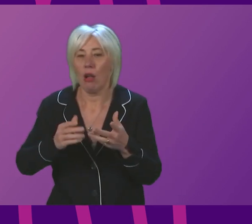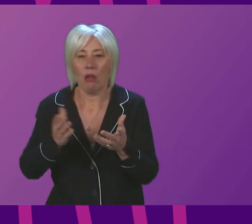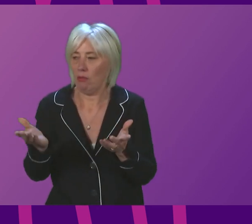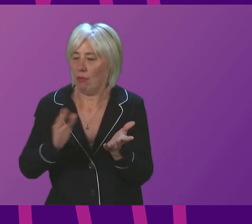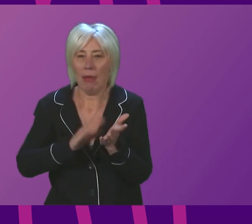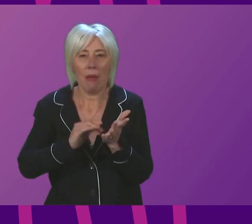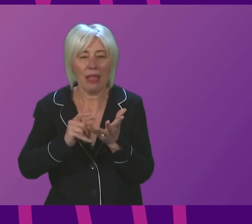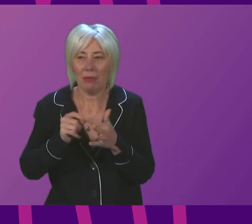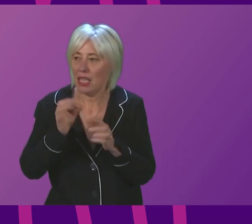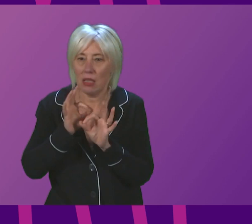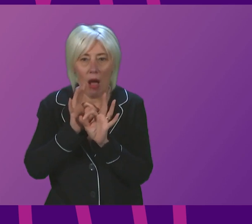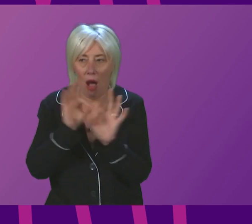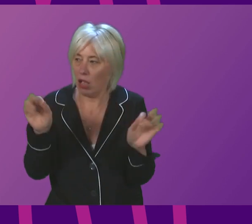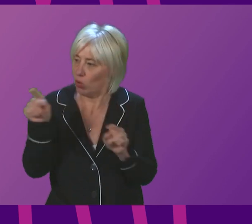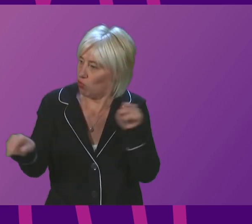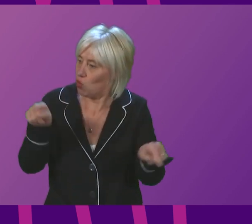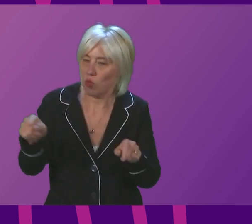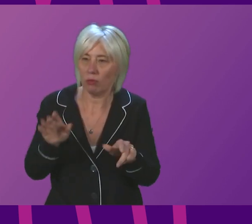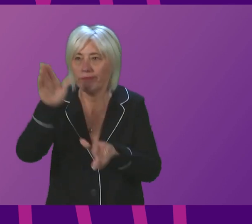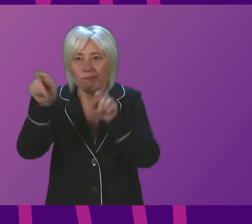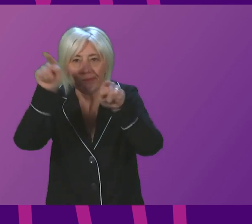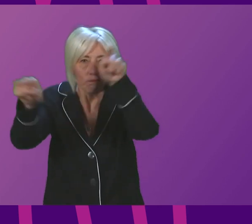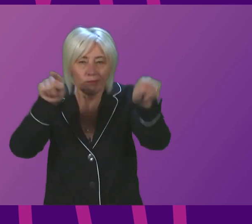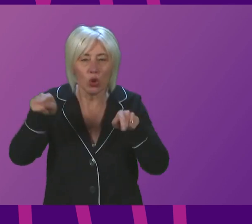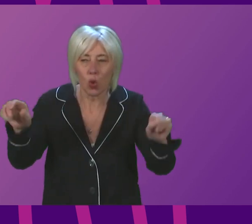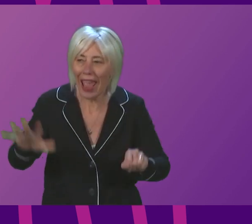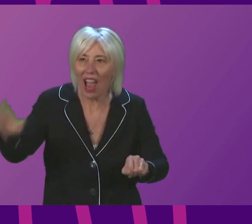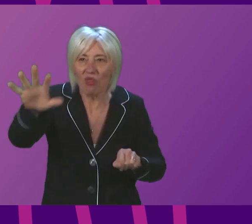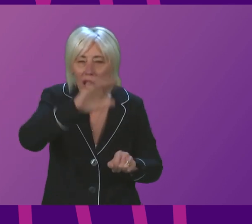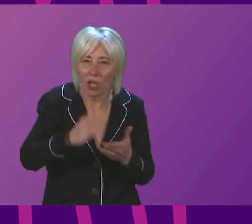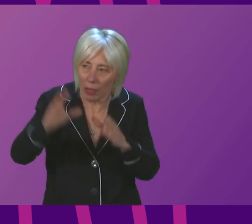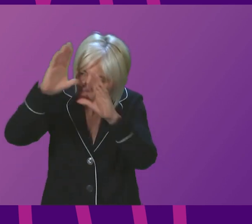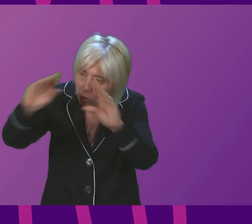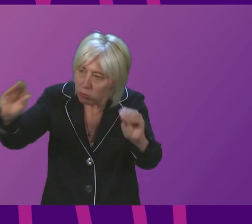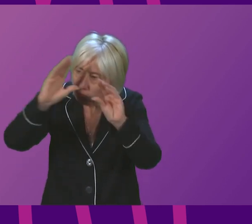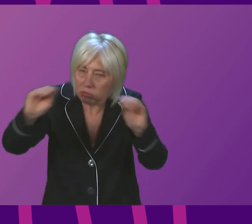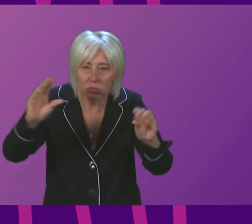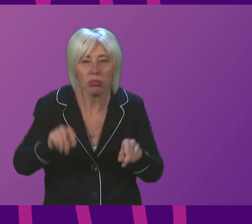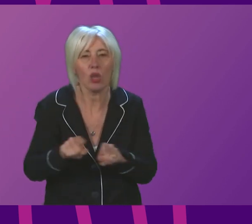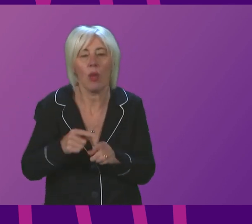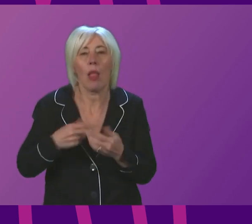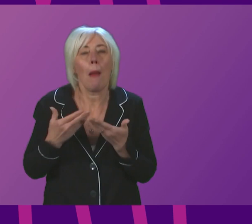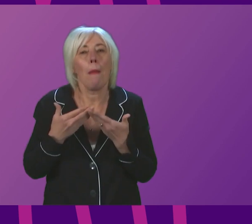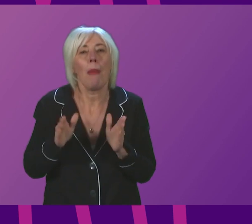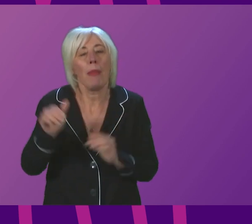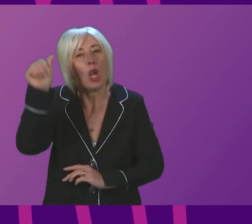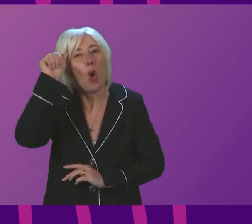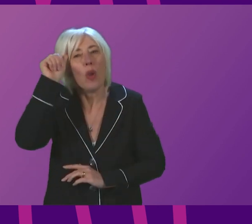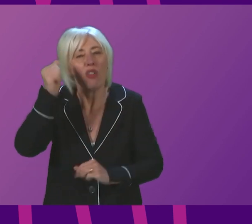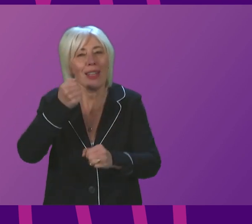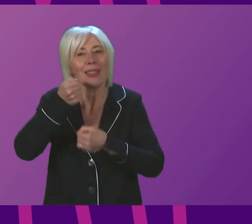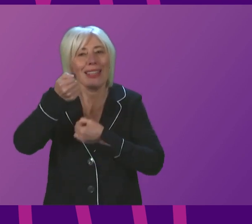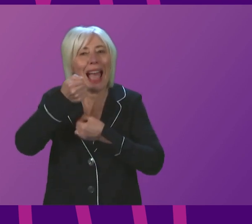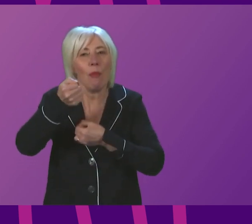chamber to communicate these messages and their constituencies to get all these messages across. In addition to that, our public awareness campaign will